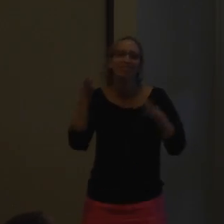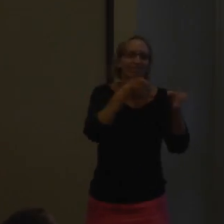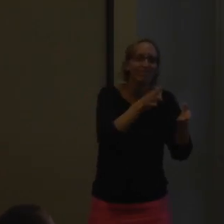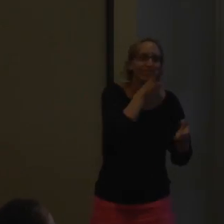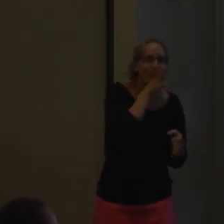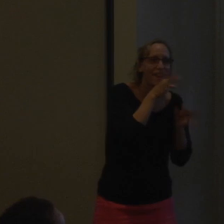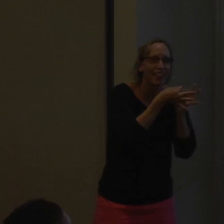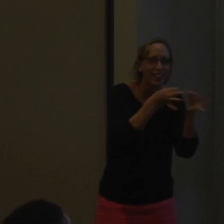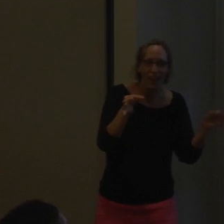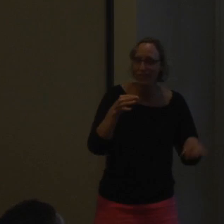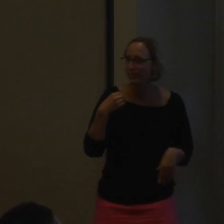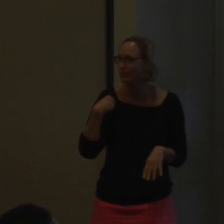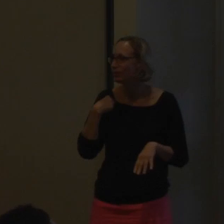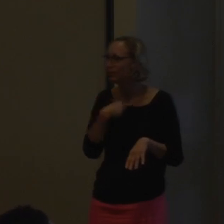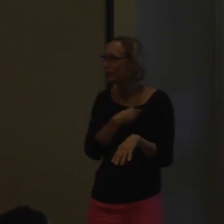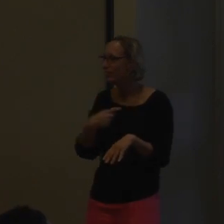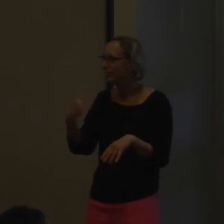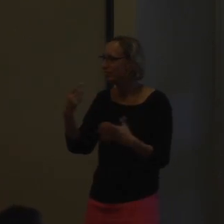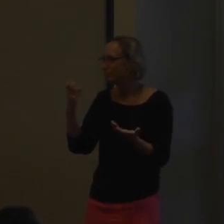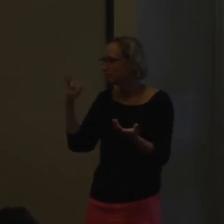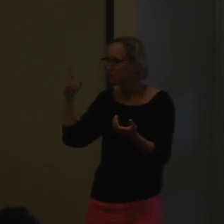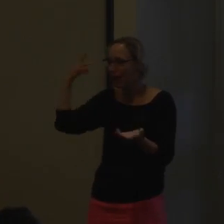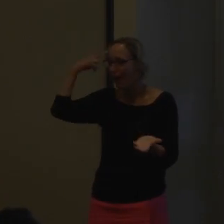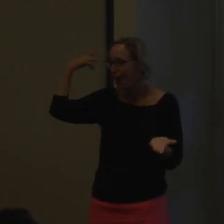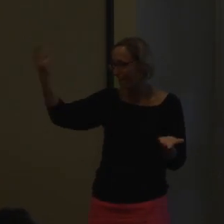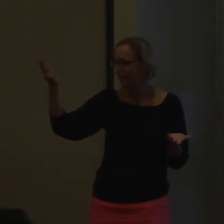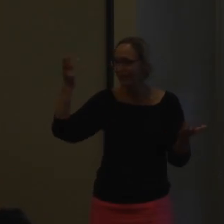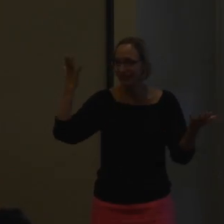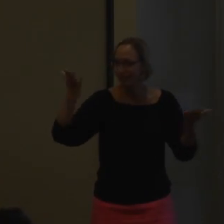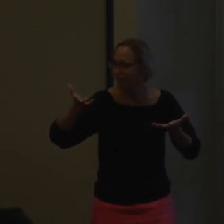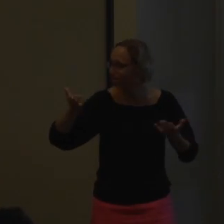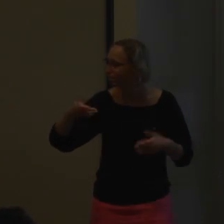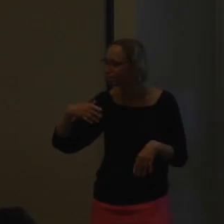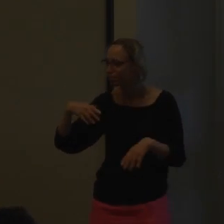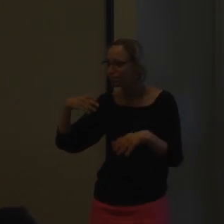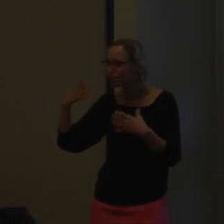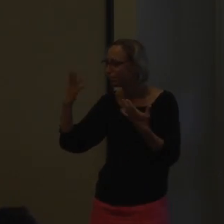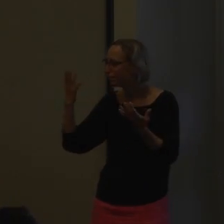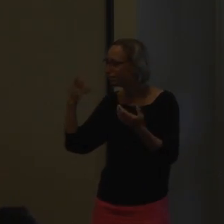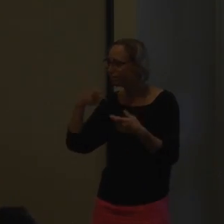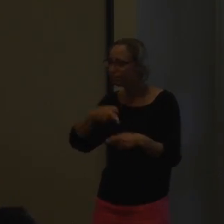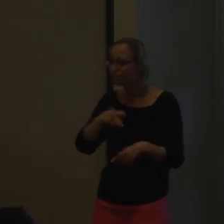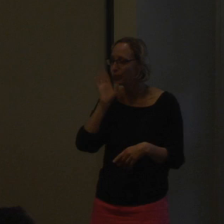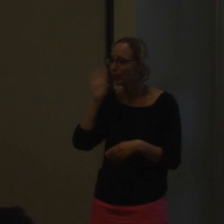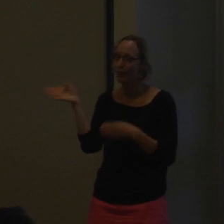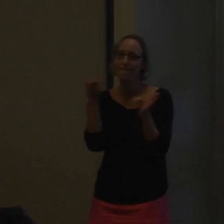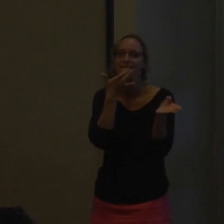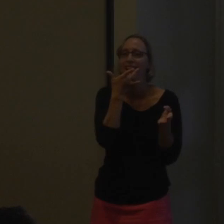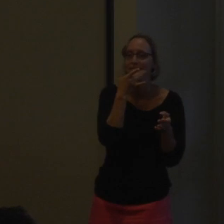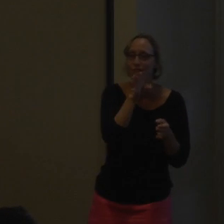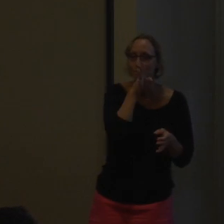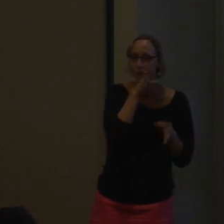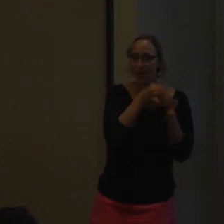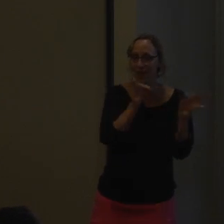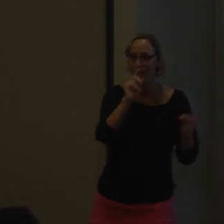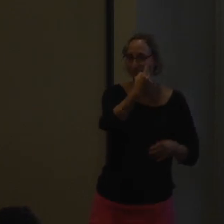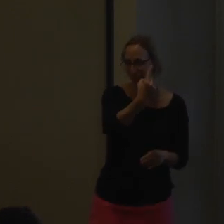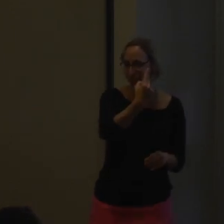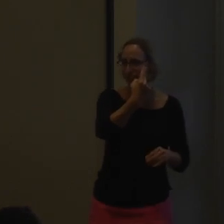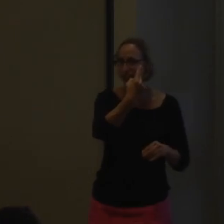sign language with the mom and learned spoken English at school. So we thought that the